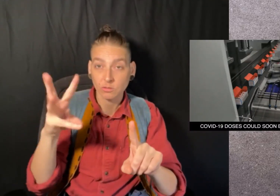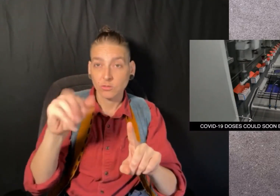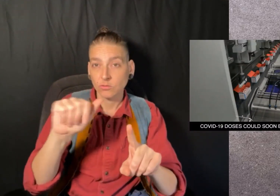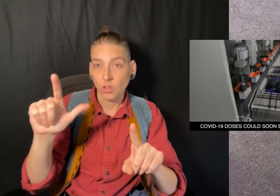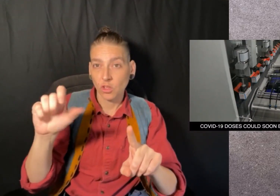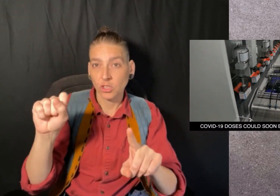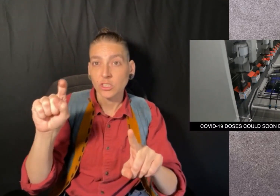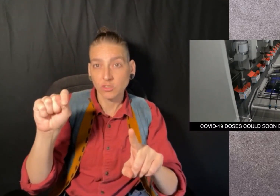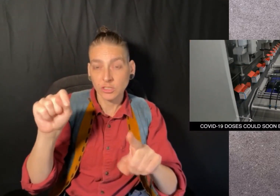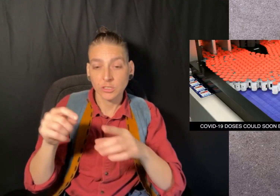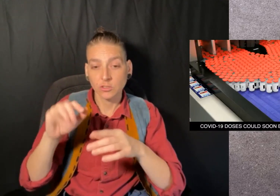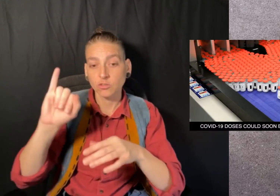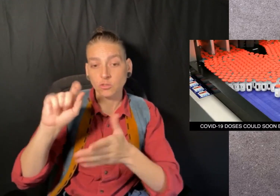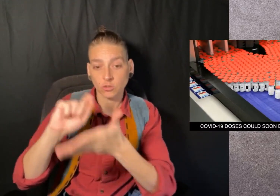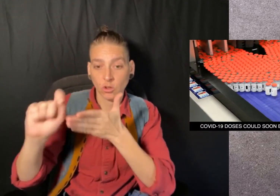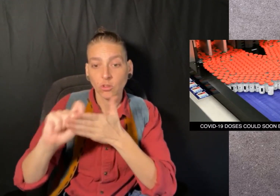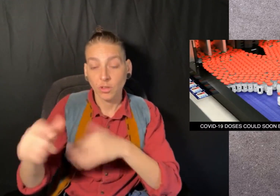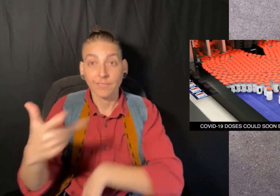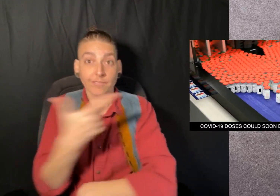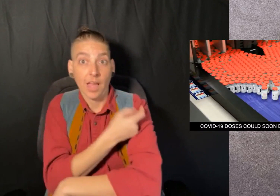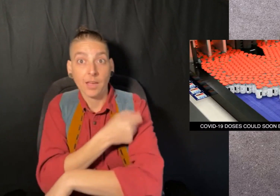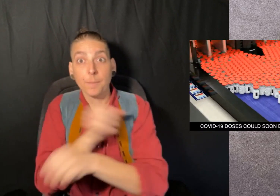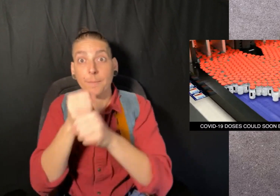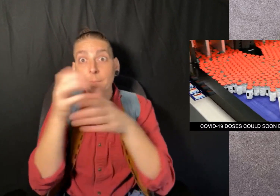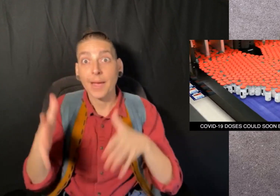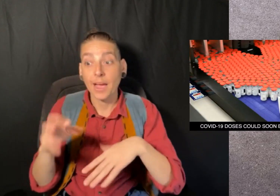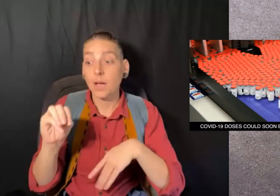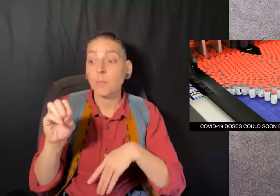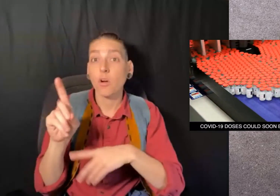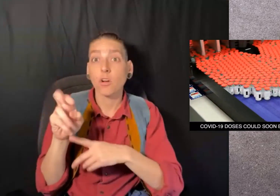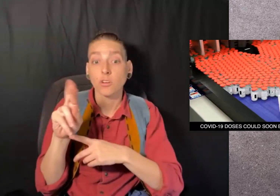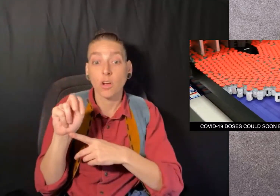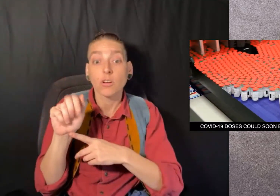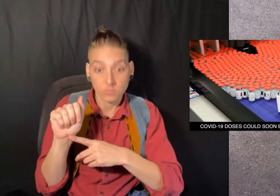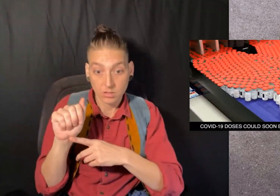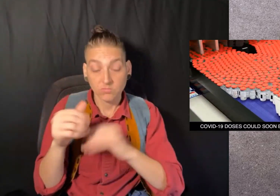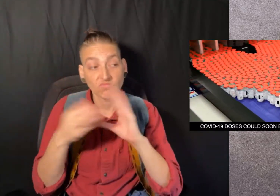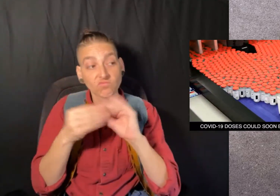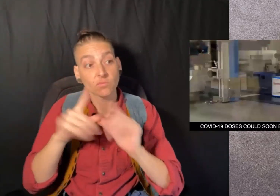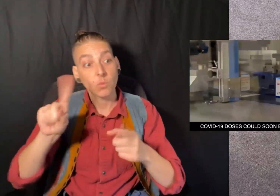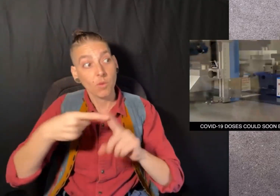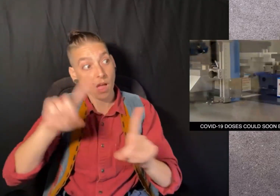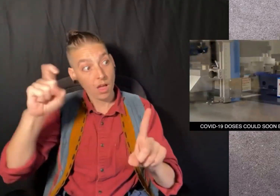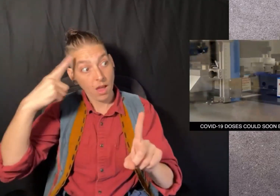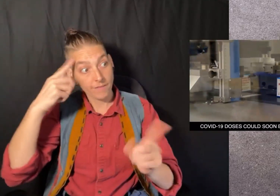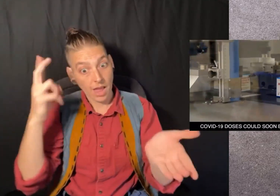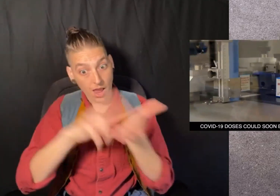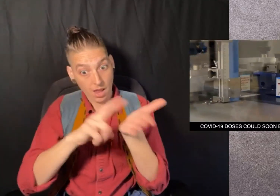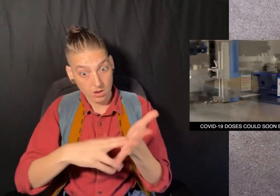According to the Wall Street Journal, vaccine maker Moderna said when the government